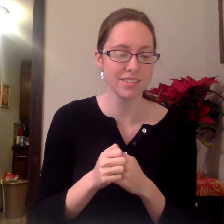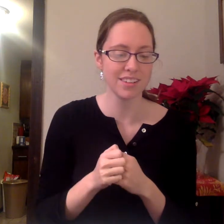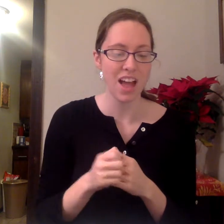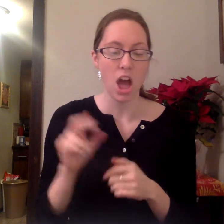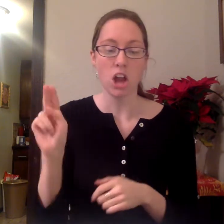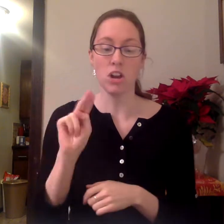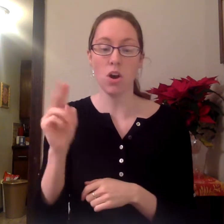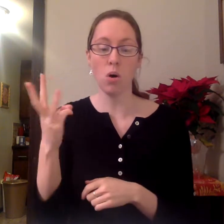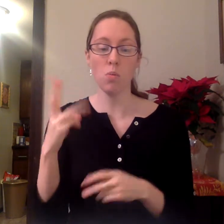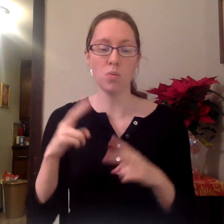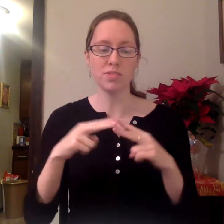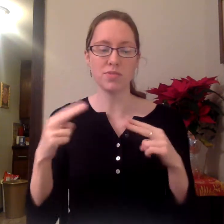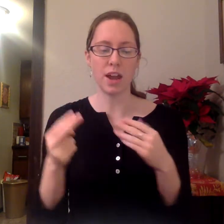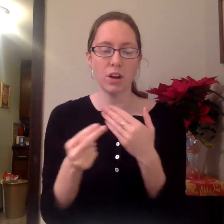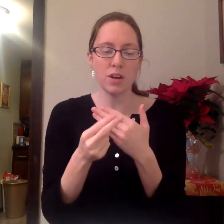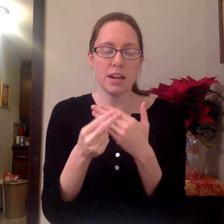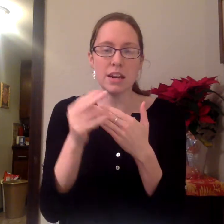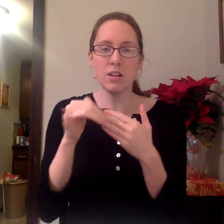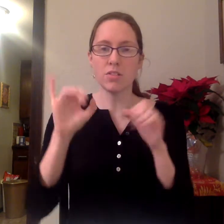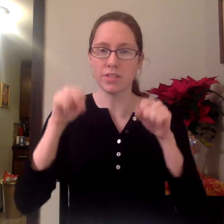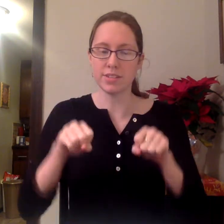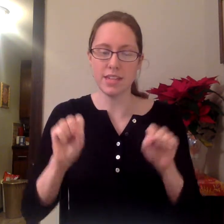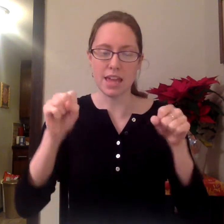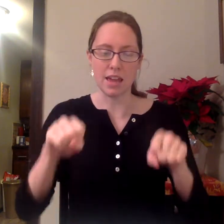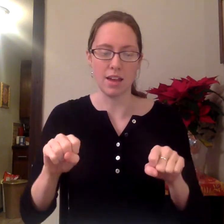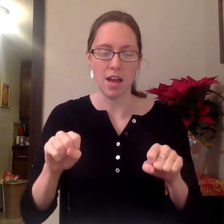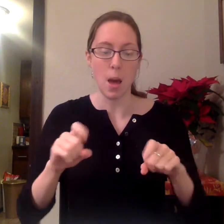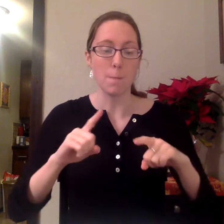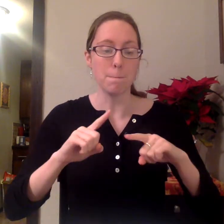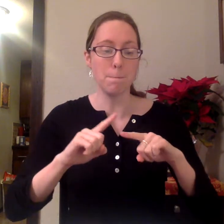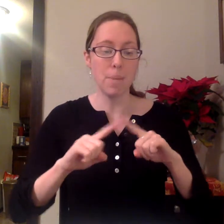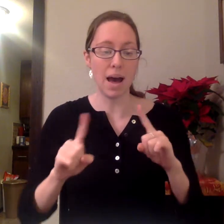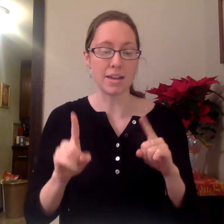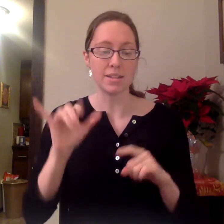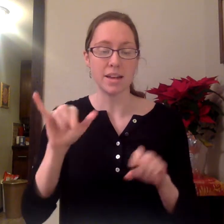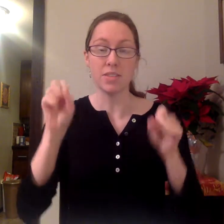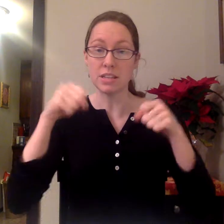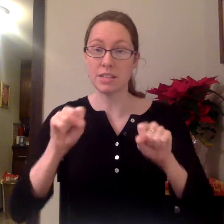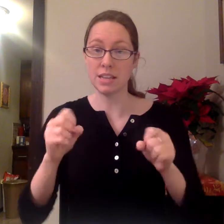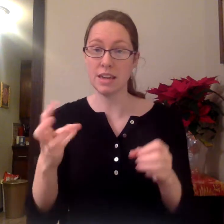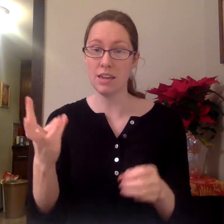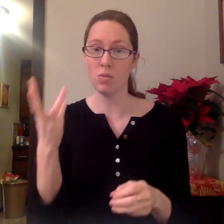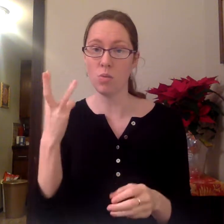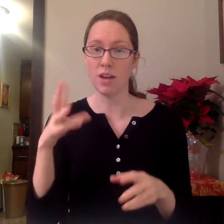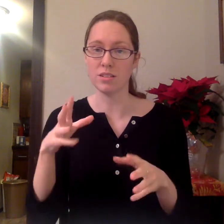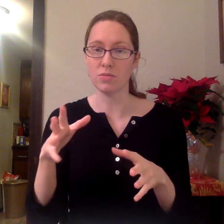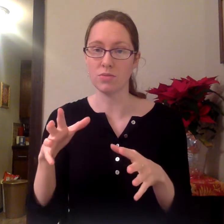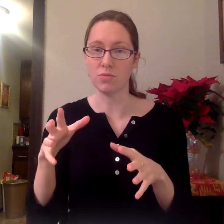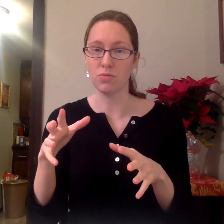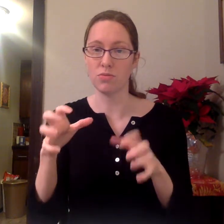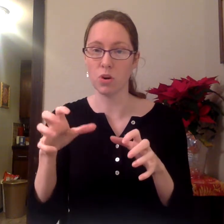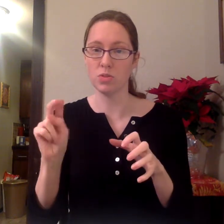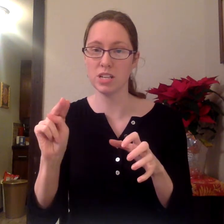Gnome was very near the sea, but the sea was frozen